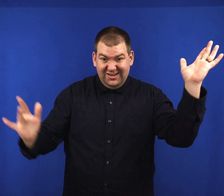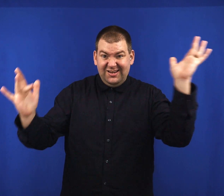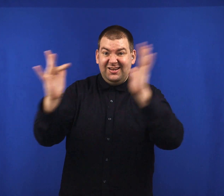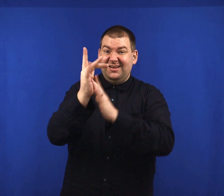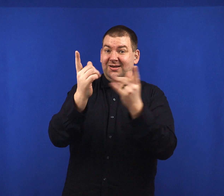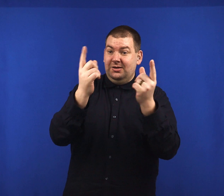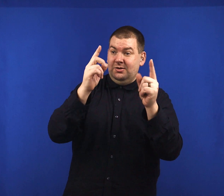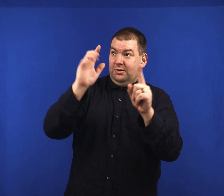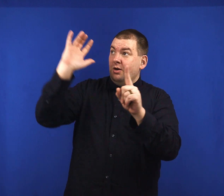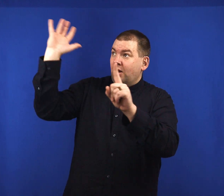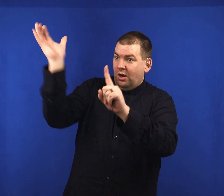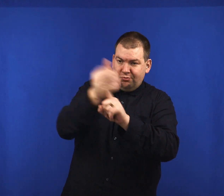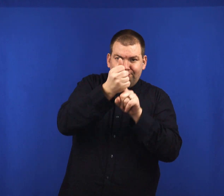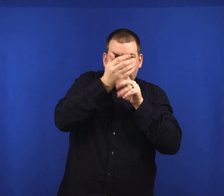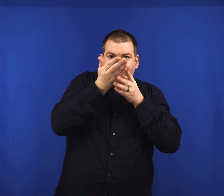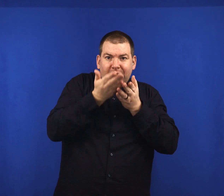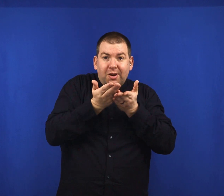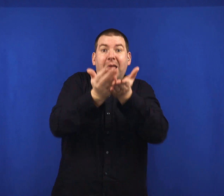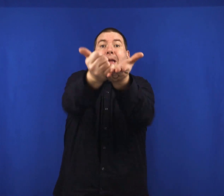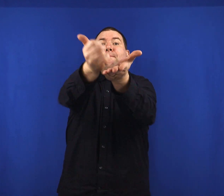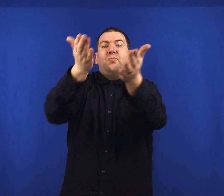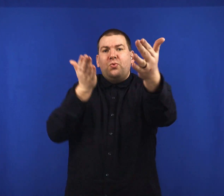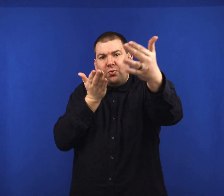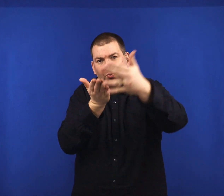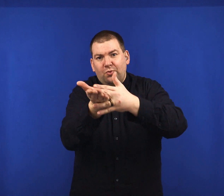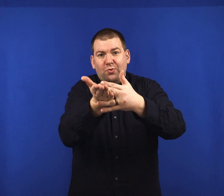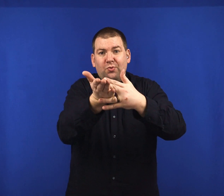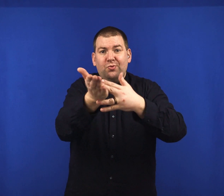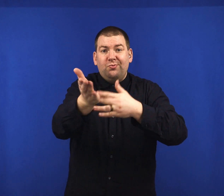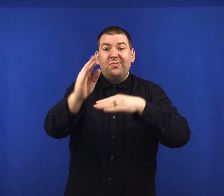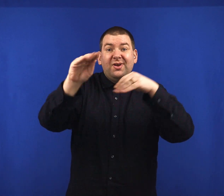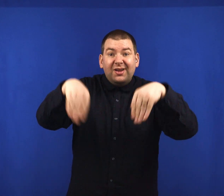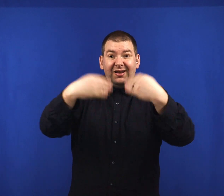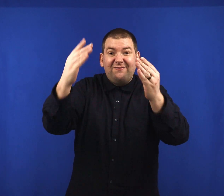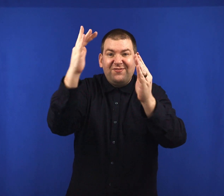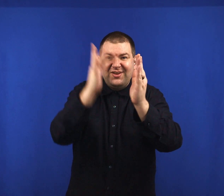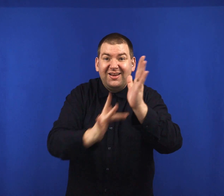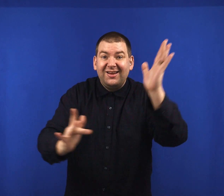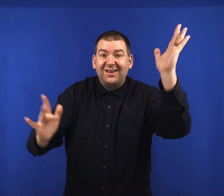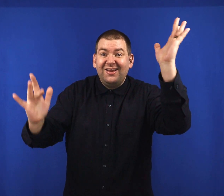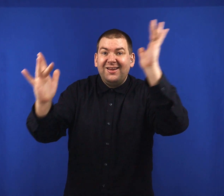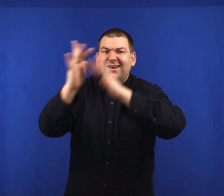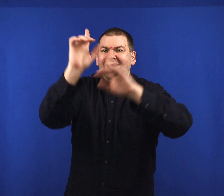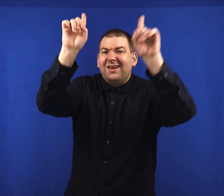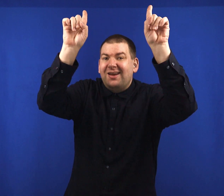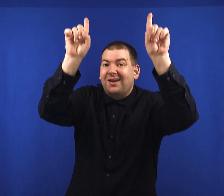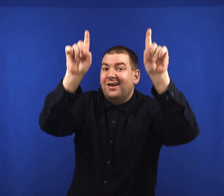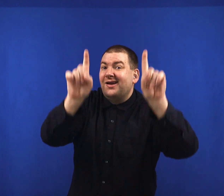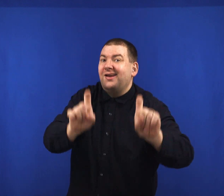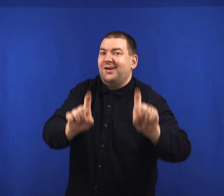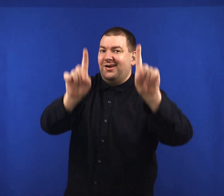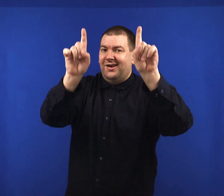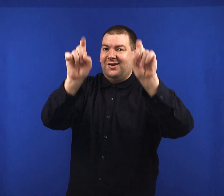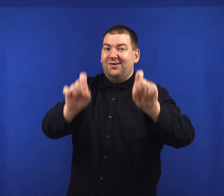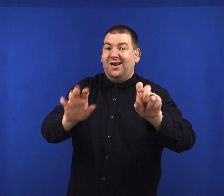He'll see you through. Give Jesus a try